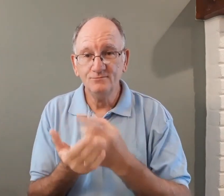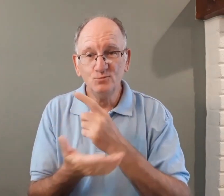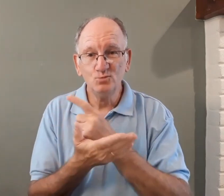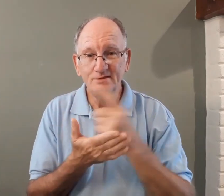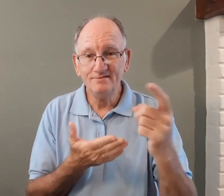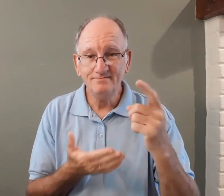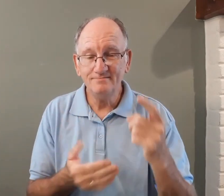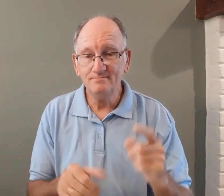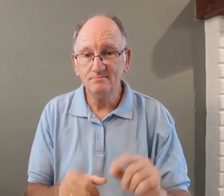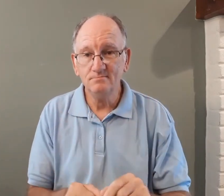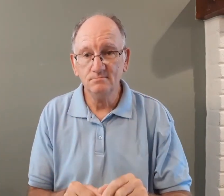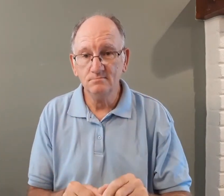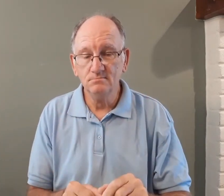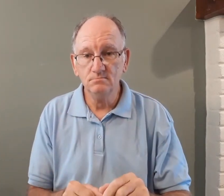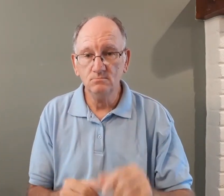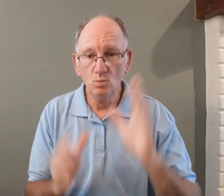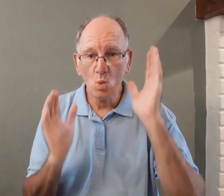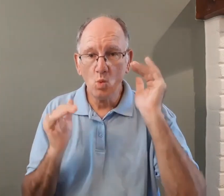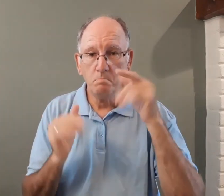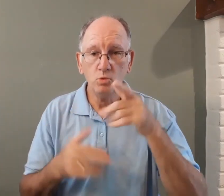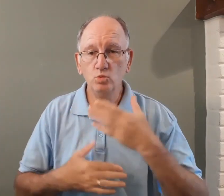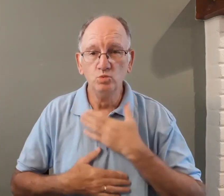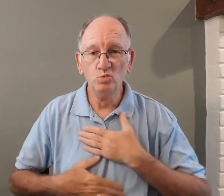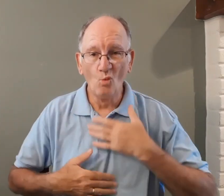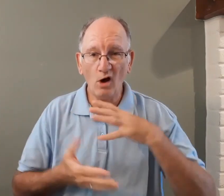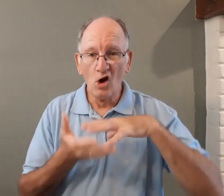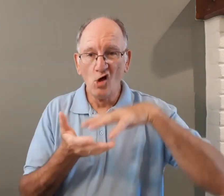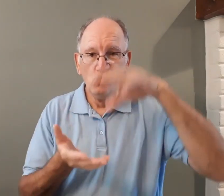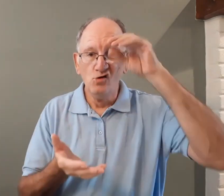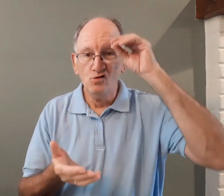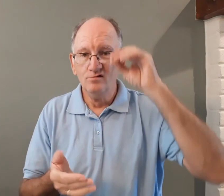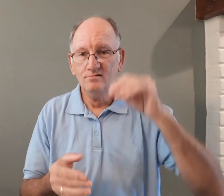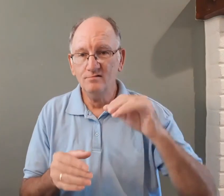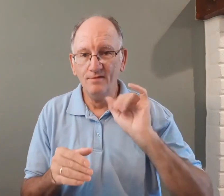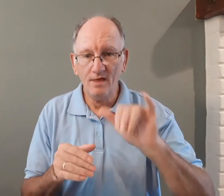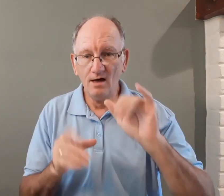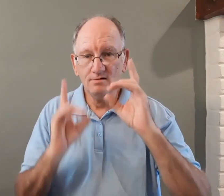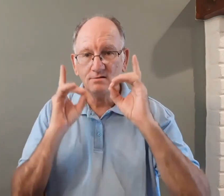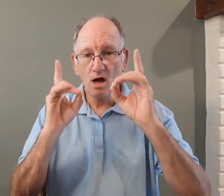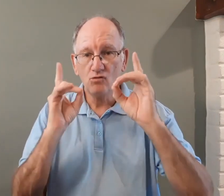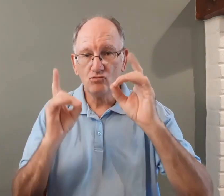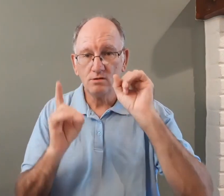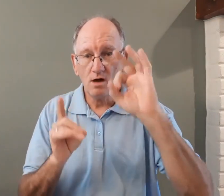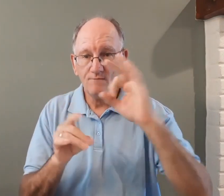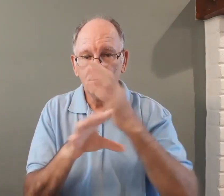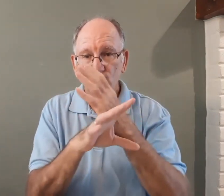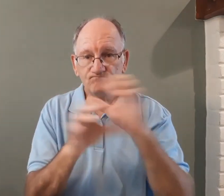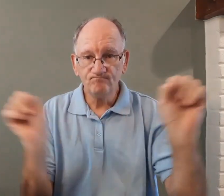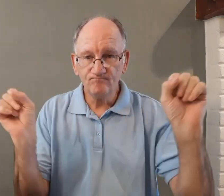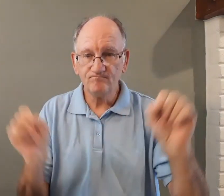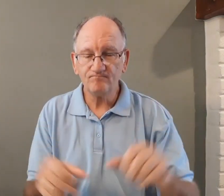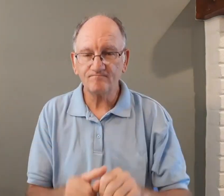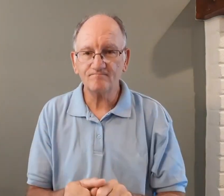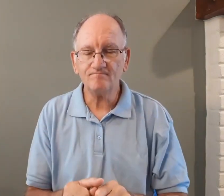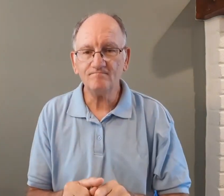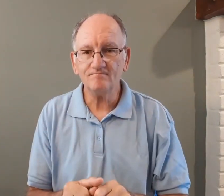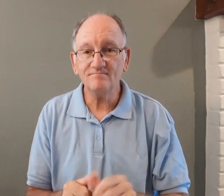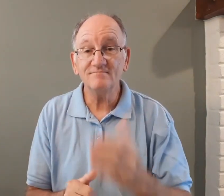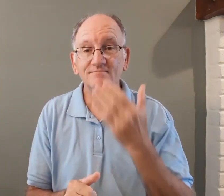so have a good week and I hope you've enjoyed learning about the doctrine of salvation salvation